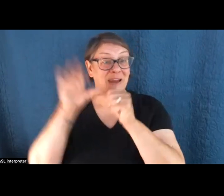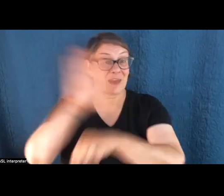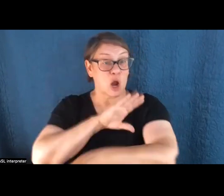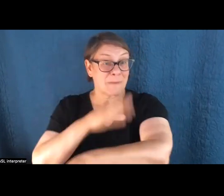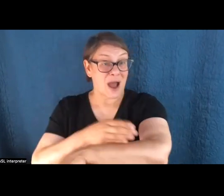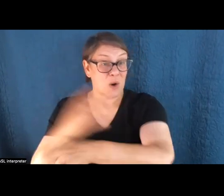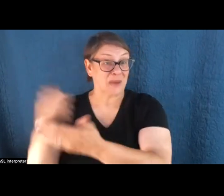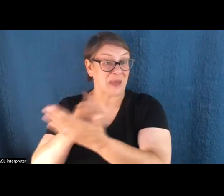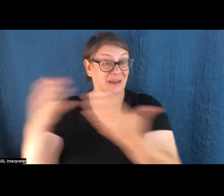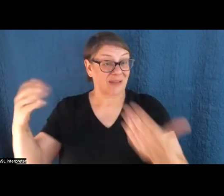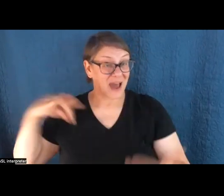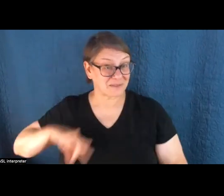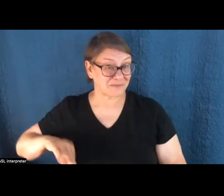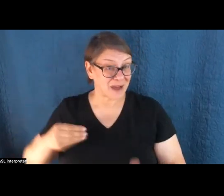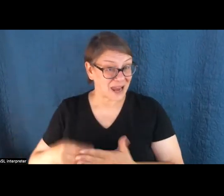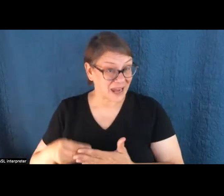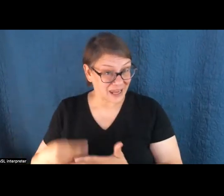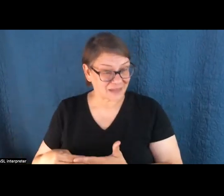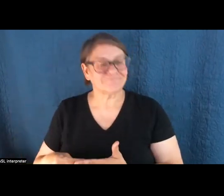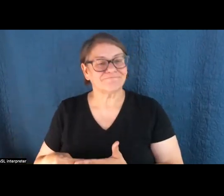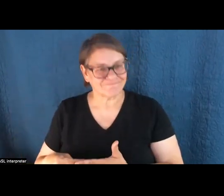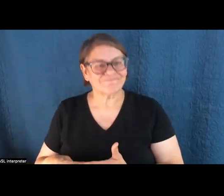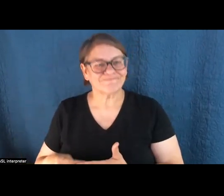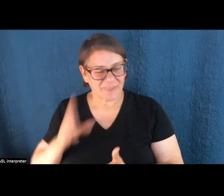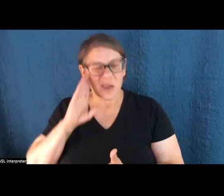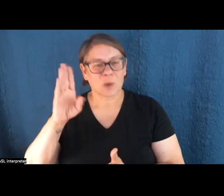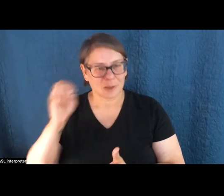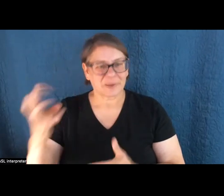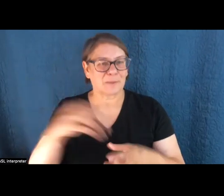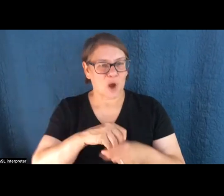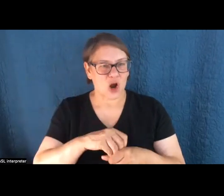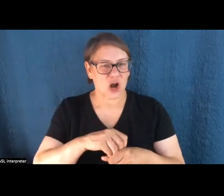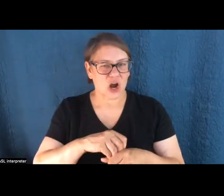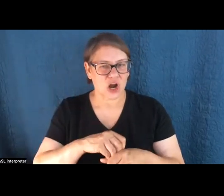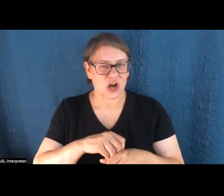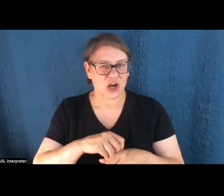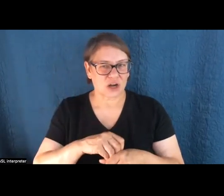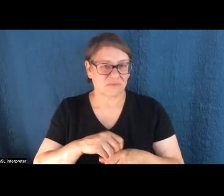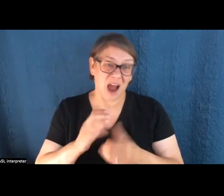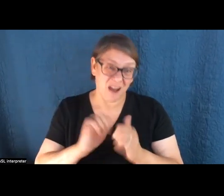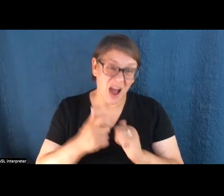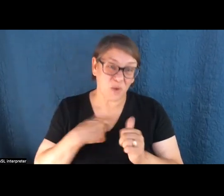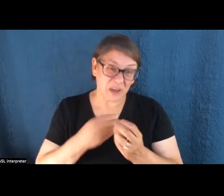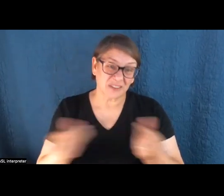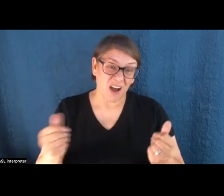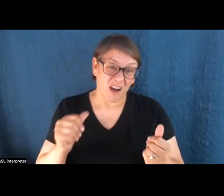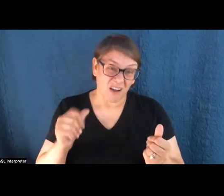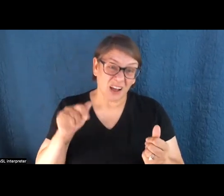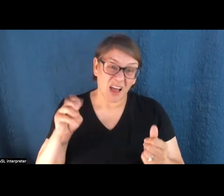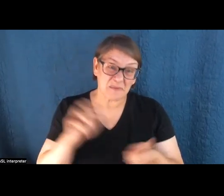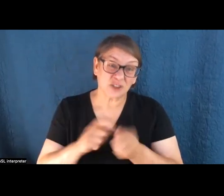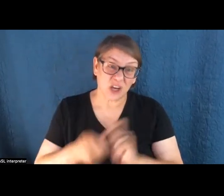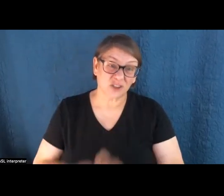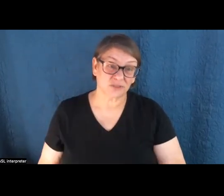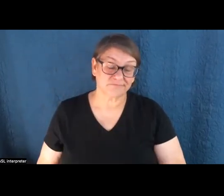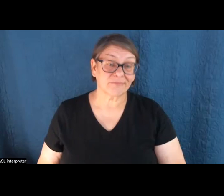for better or worse, that is going to be part of, if not a very big part of how we solve climate change. And the flip side of that is